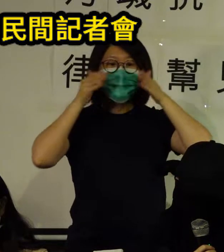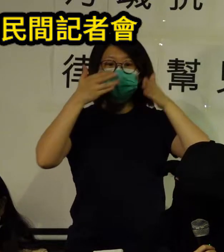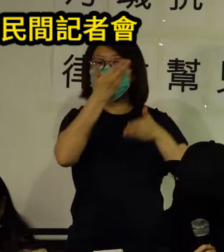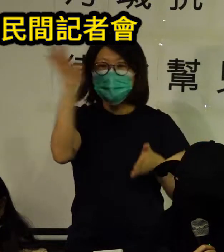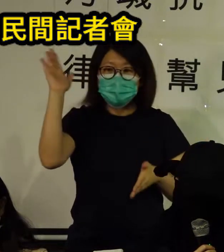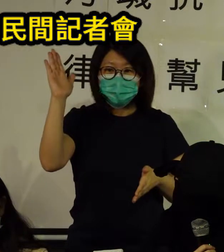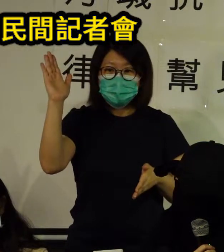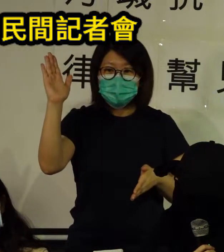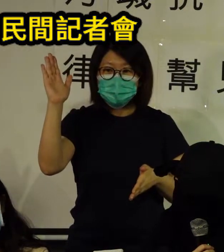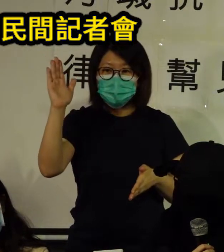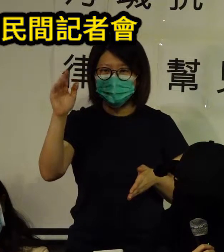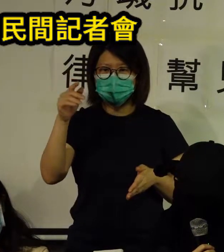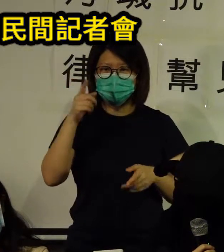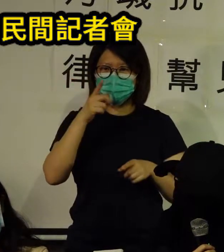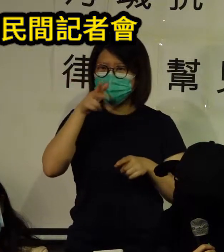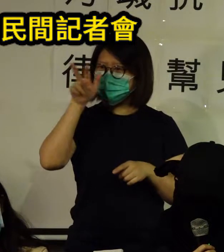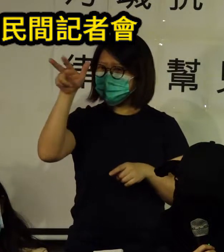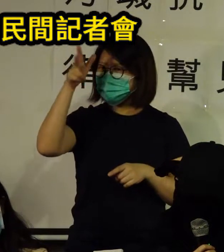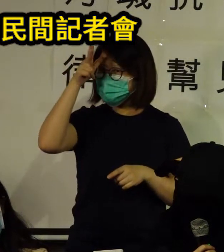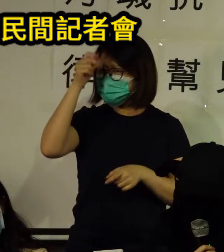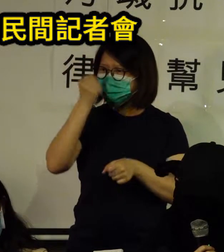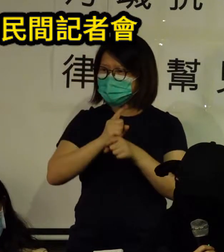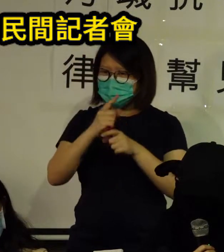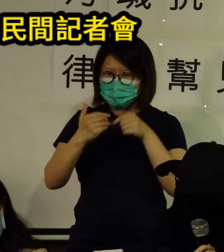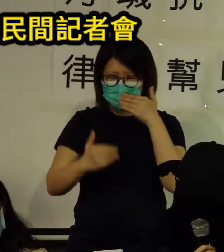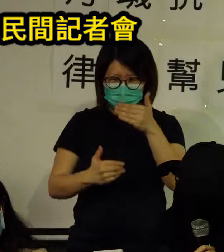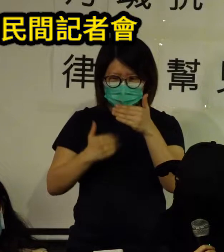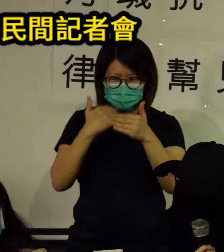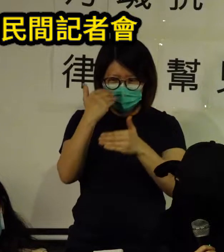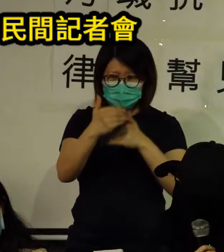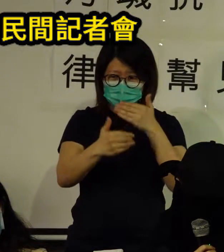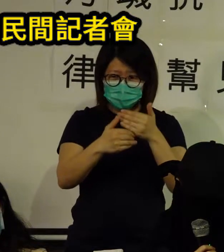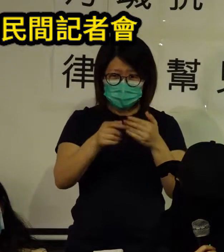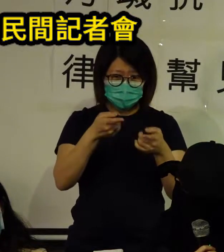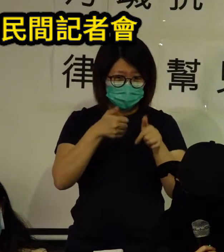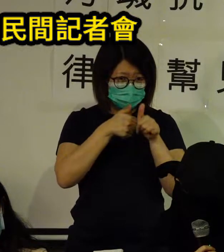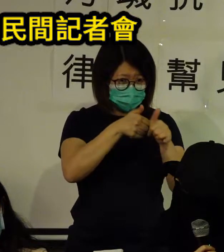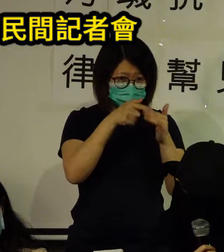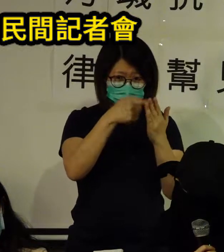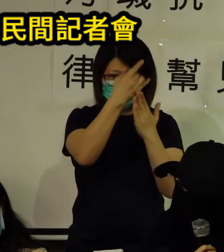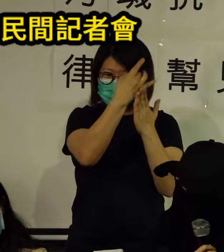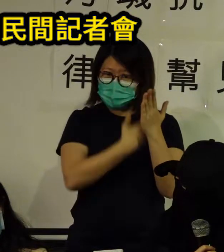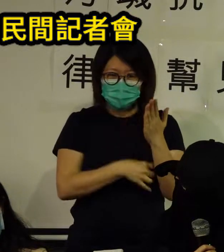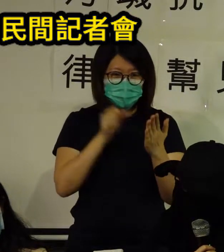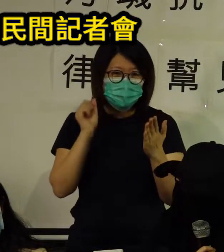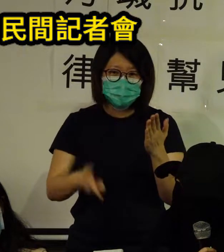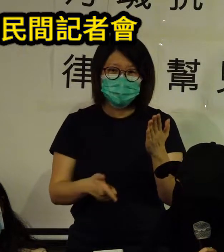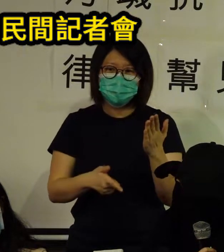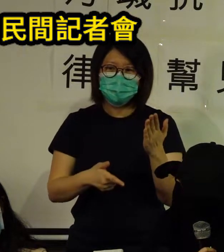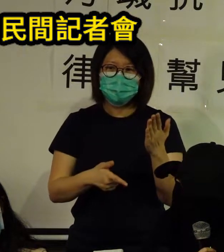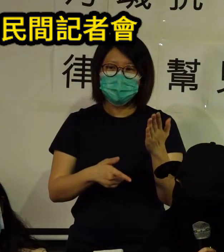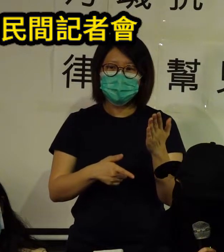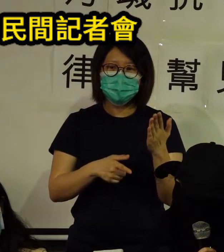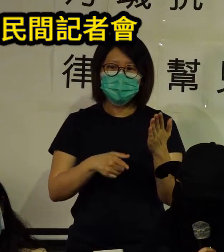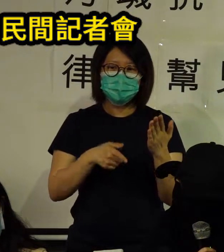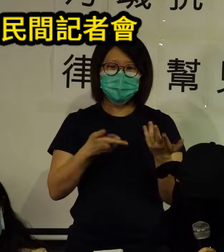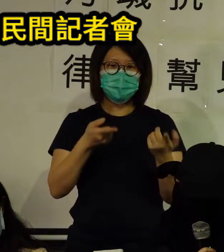countless protesters have since wasted weeks or even months in custody with their liberty deprived